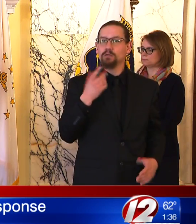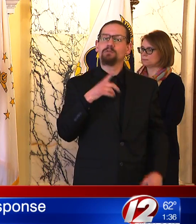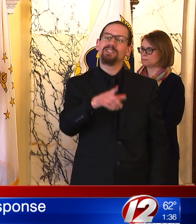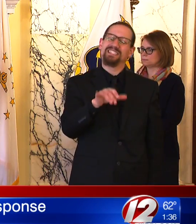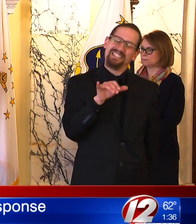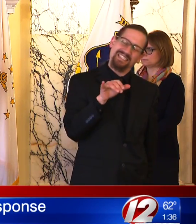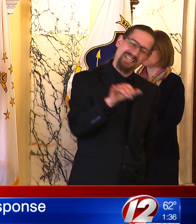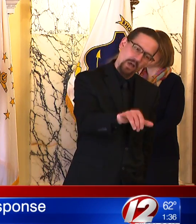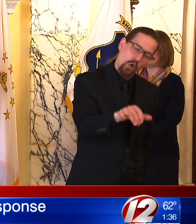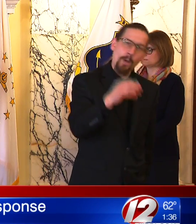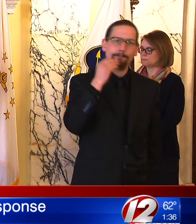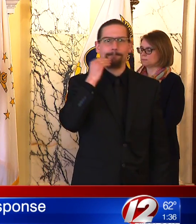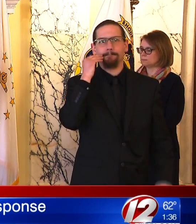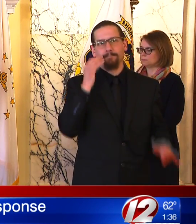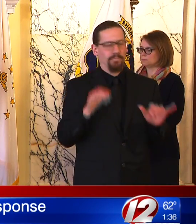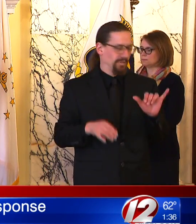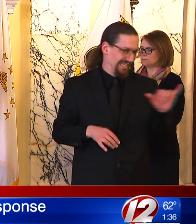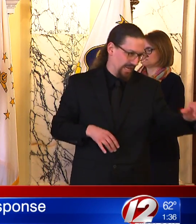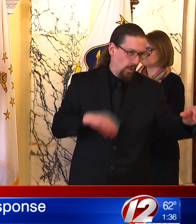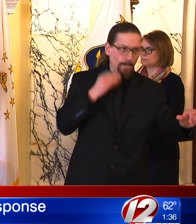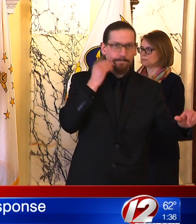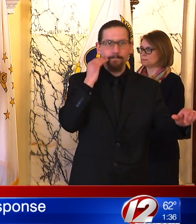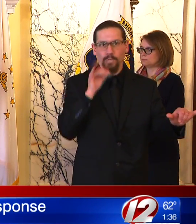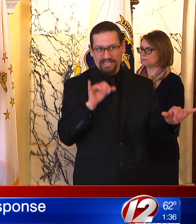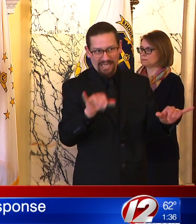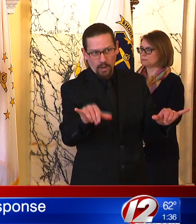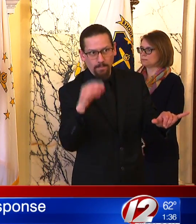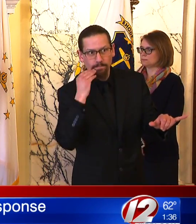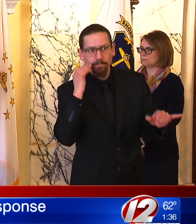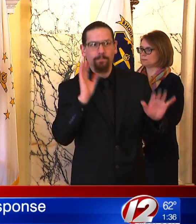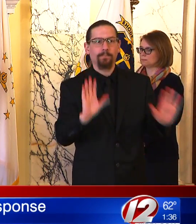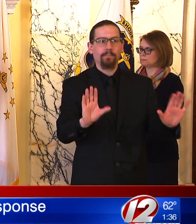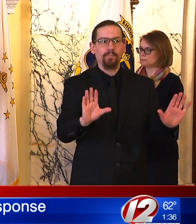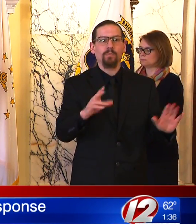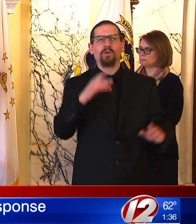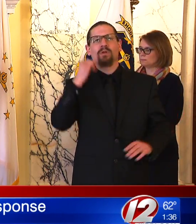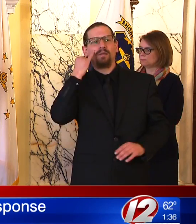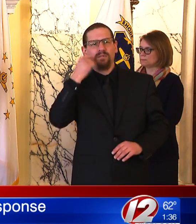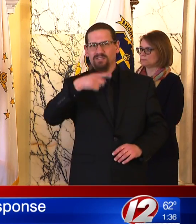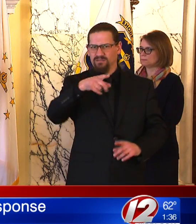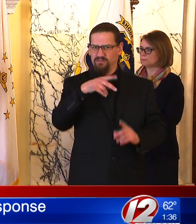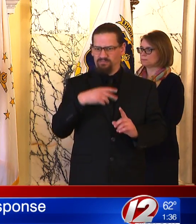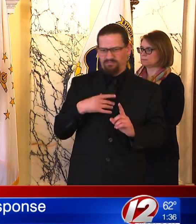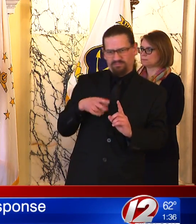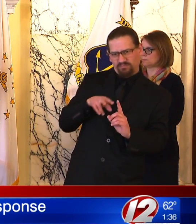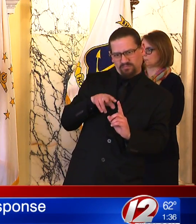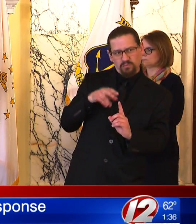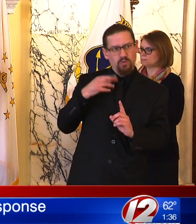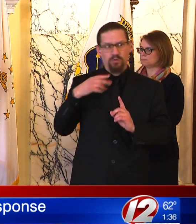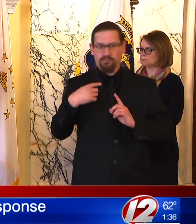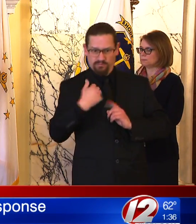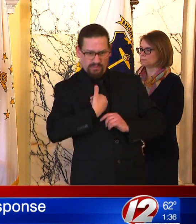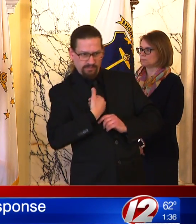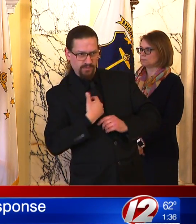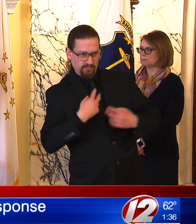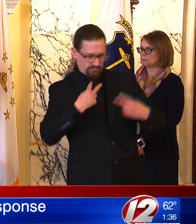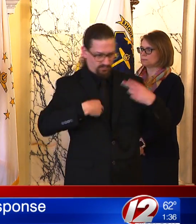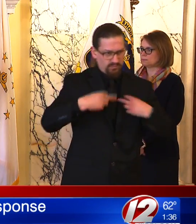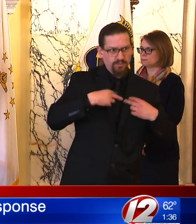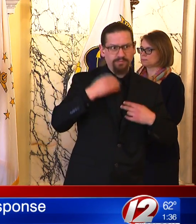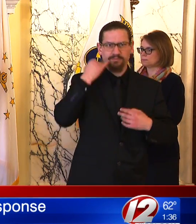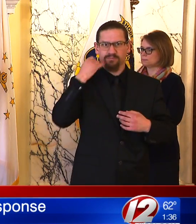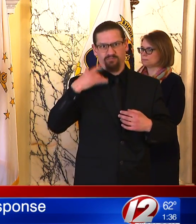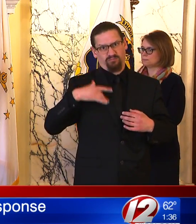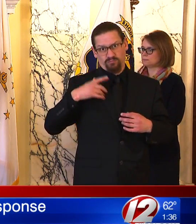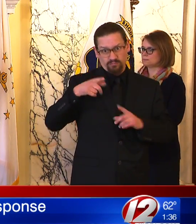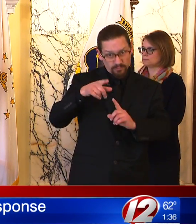direct contact with you should also think about that. Quarantining means staying local, staying at home, which